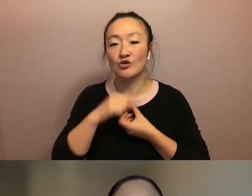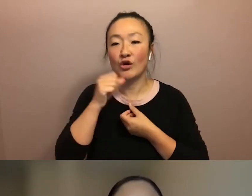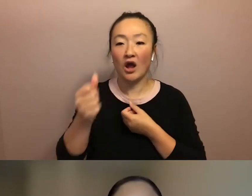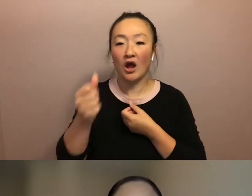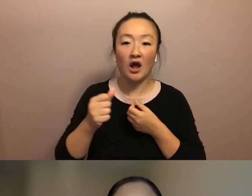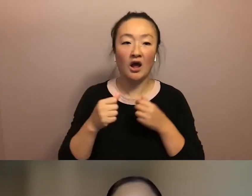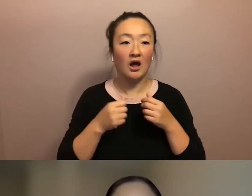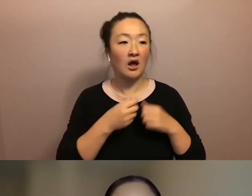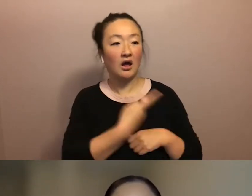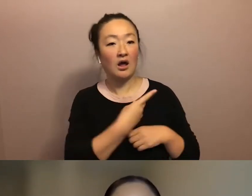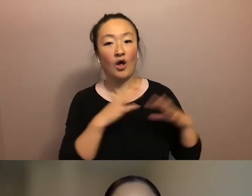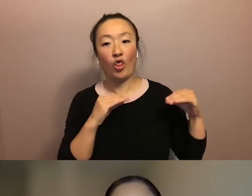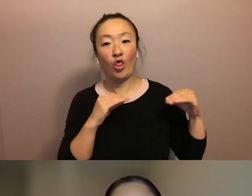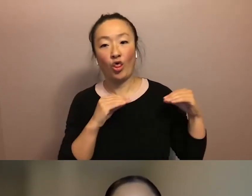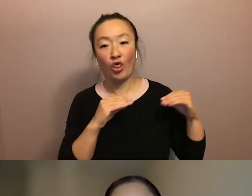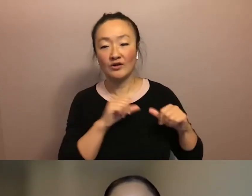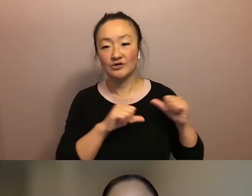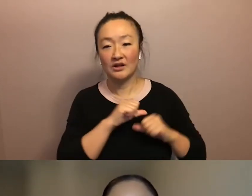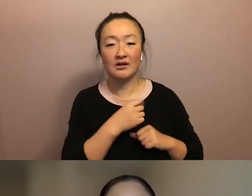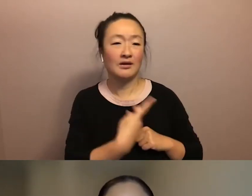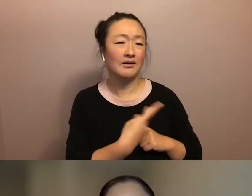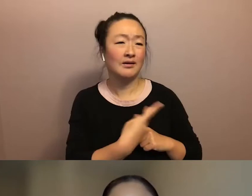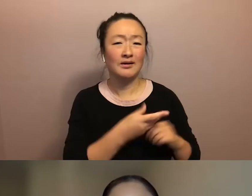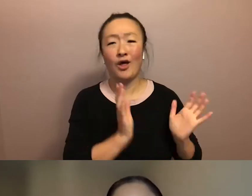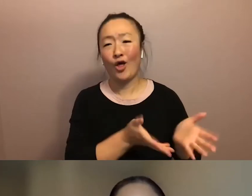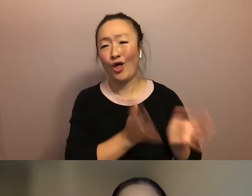each other. Jamaica and I talk to each other all the time.